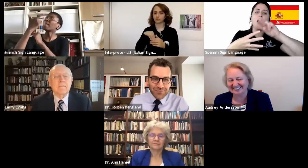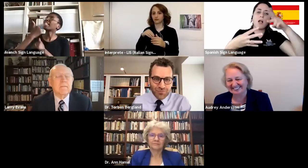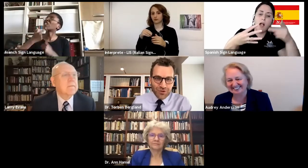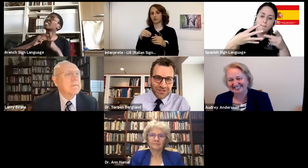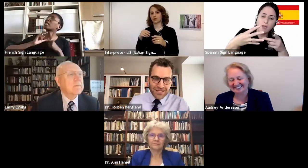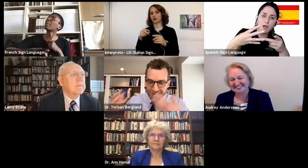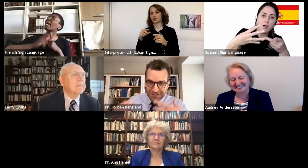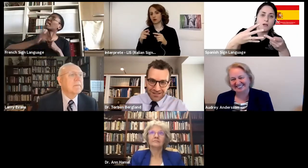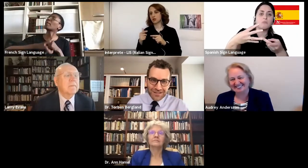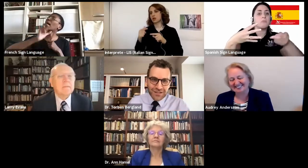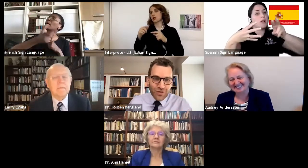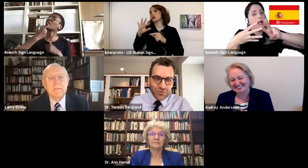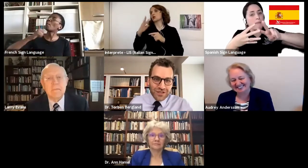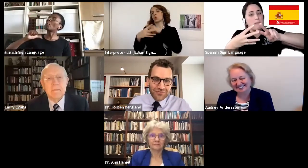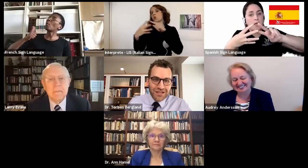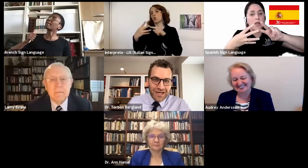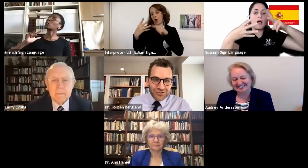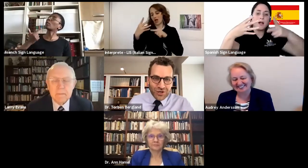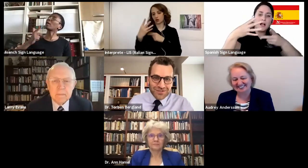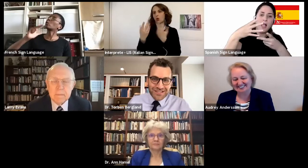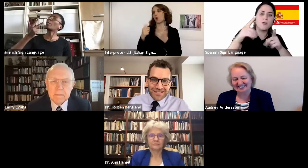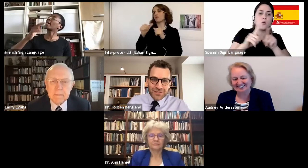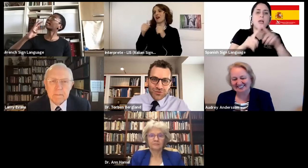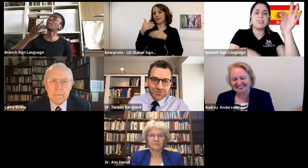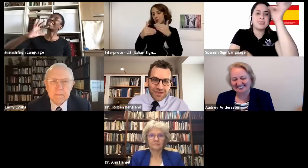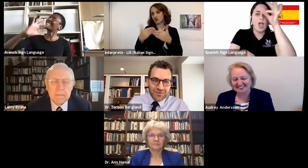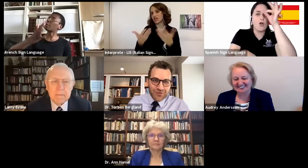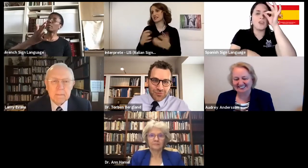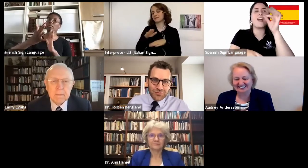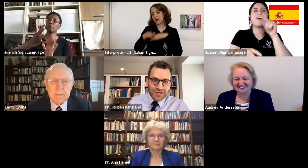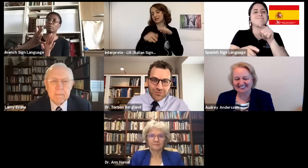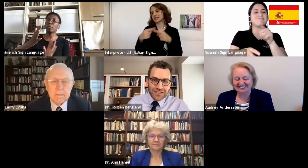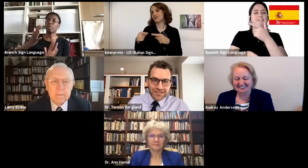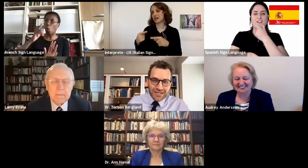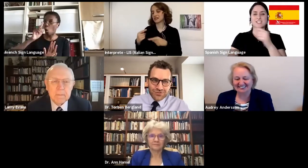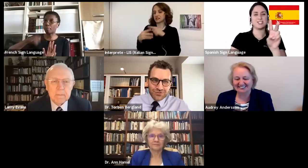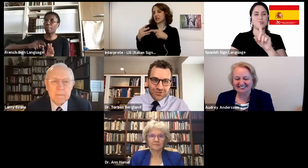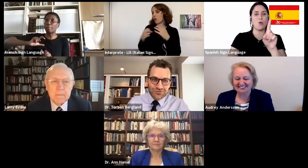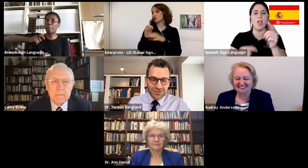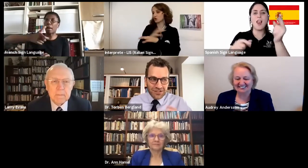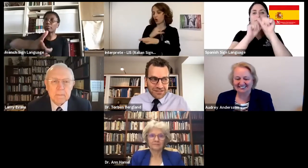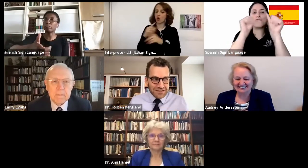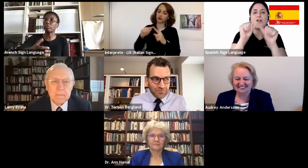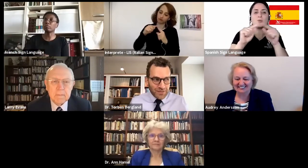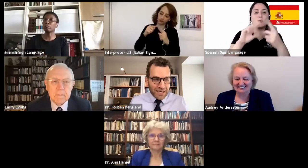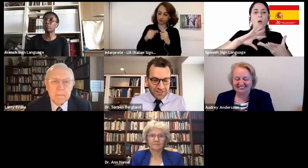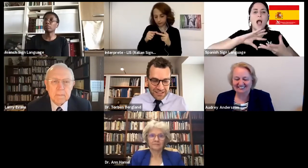not that simple, but they're like in, in the way we've adopted it. And most many people adopted, we, we tend to sort of have this,